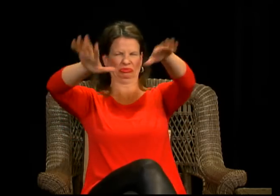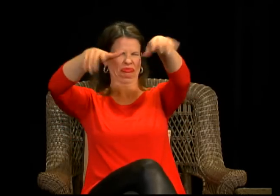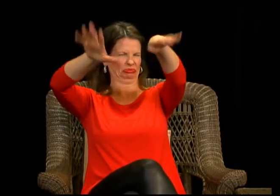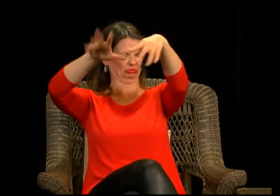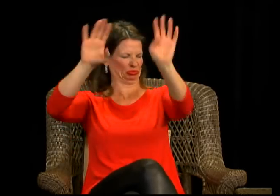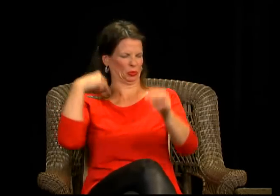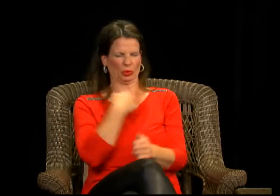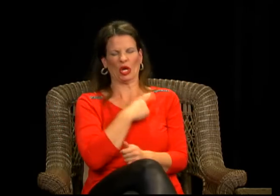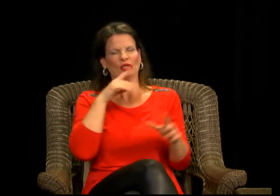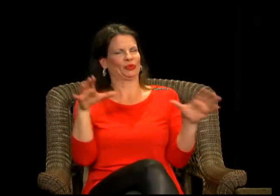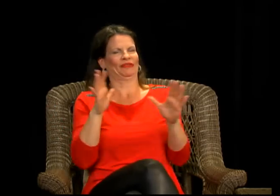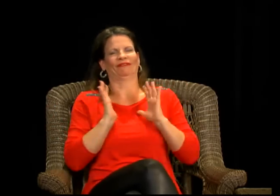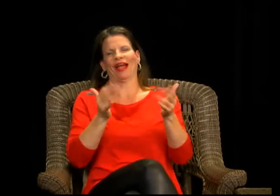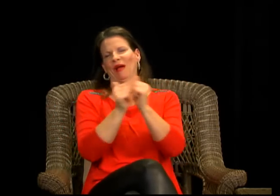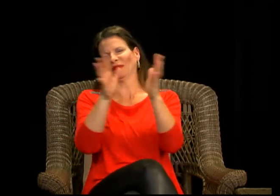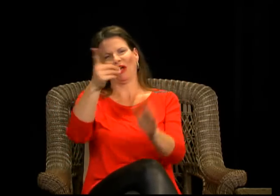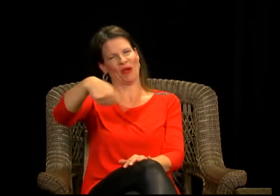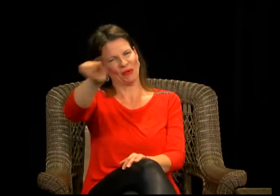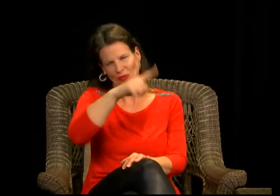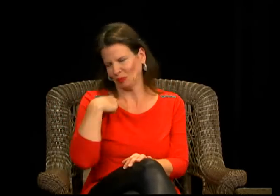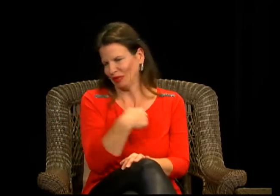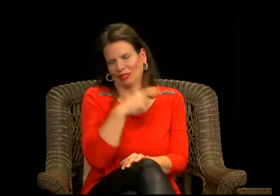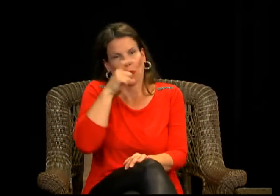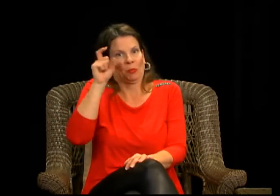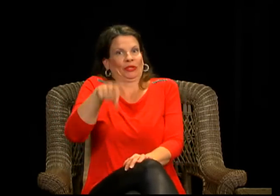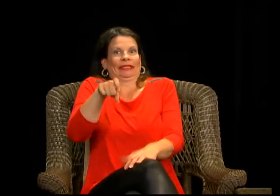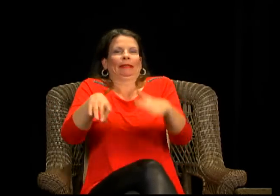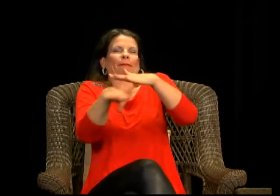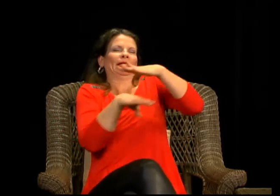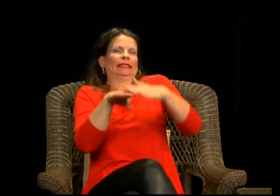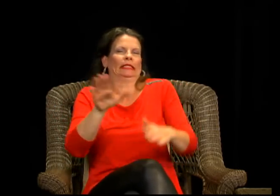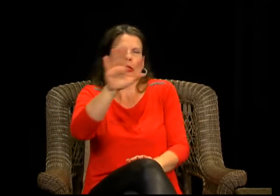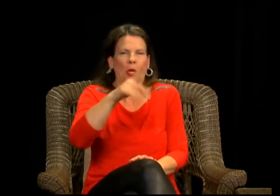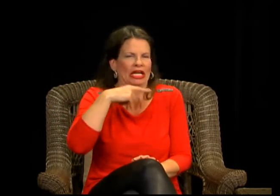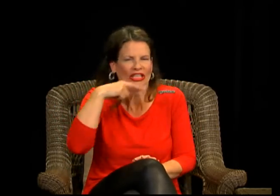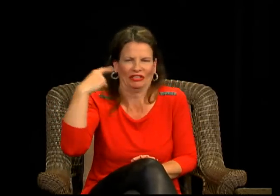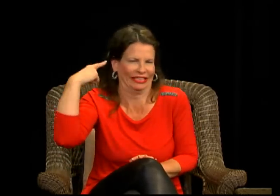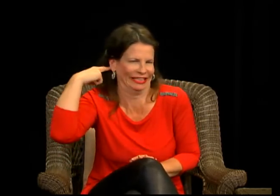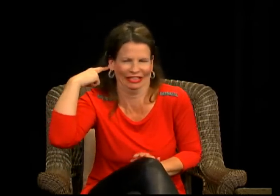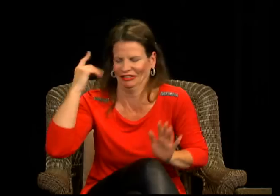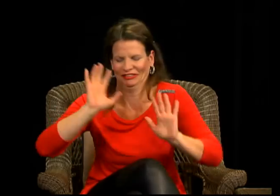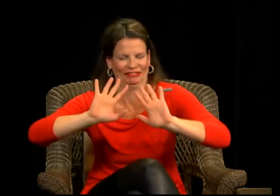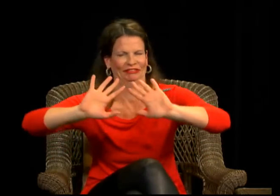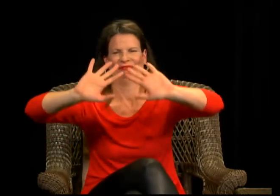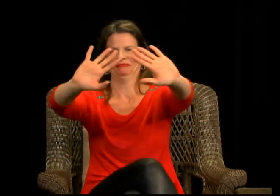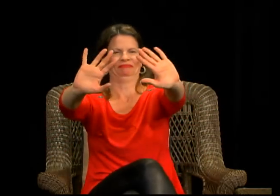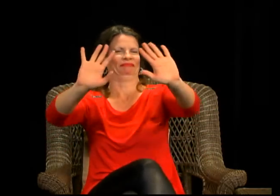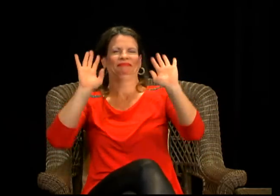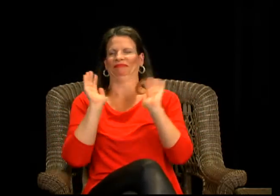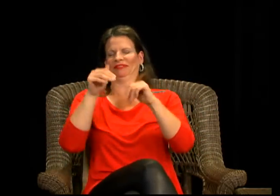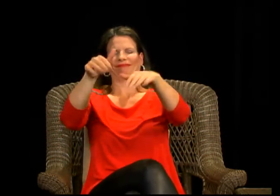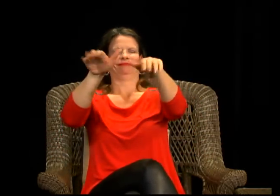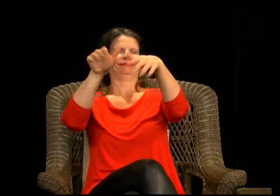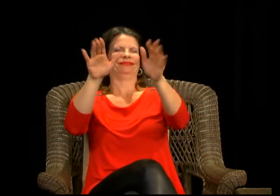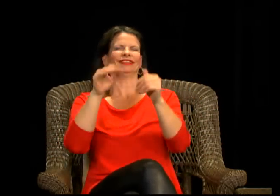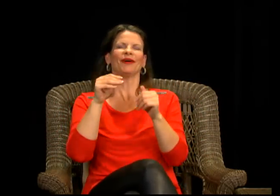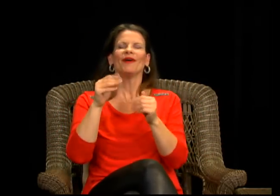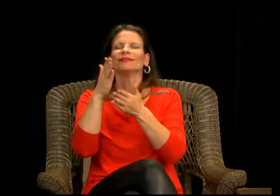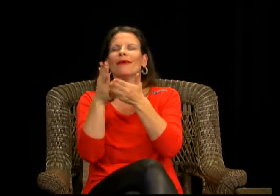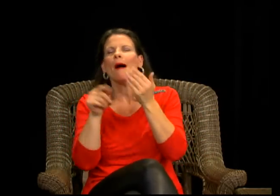I really don't like that concept. You are fine without him. You don't need a hearing child to be your ears, so to